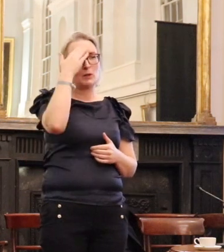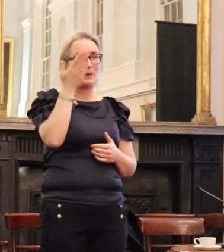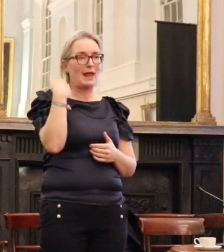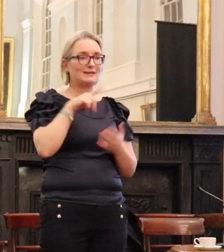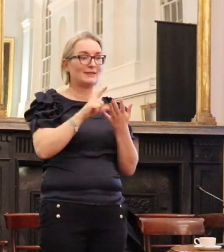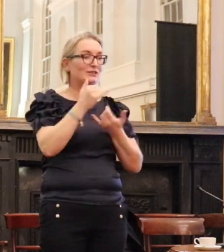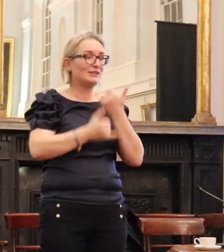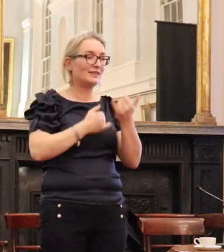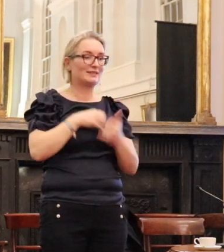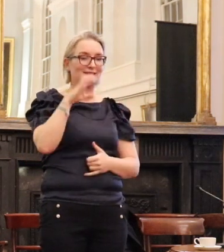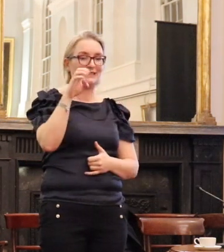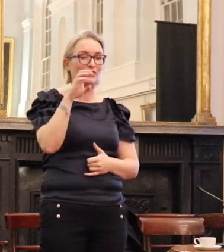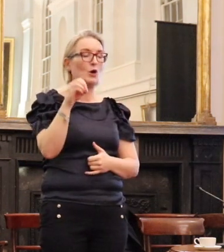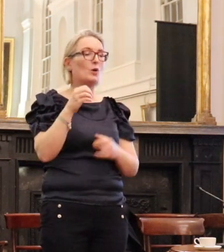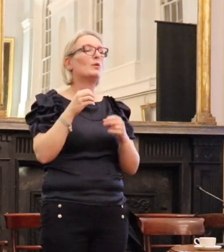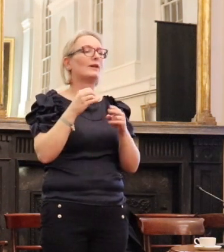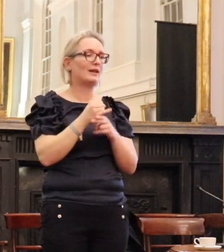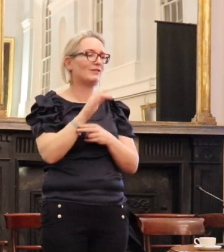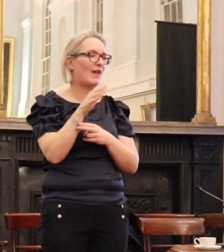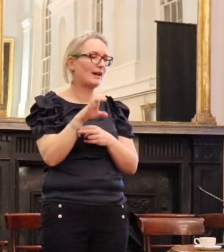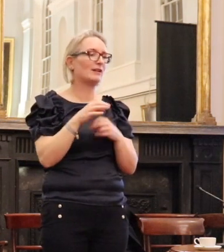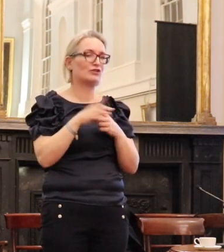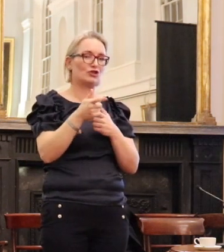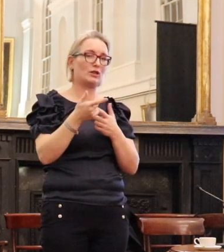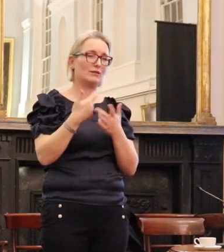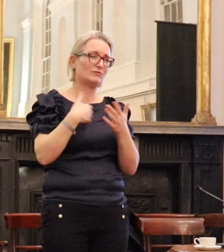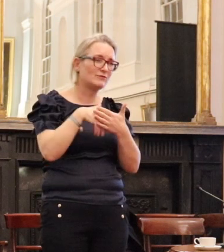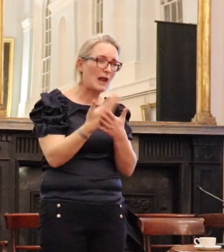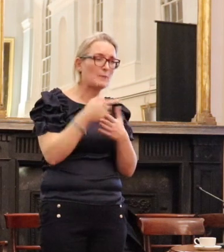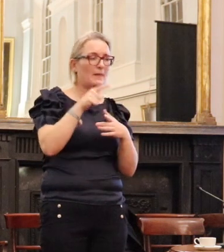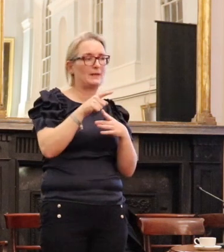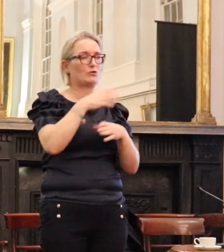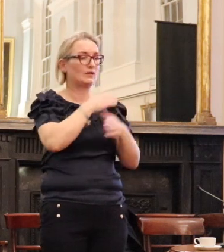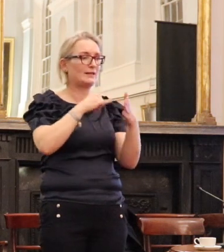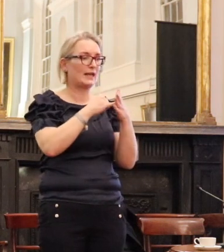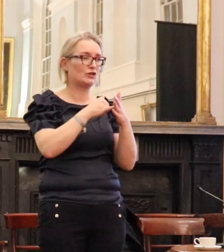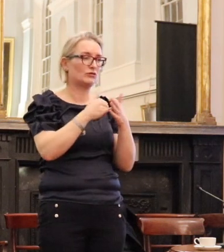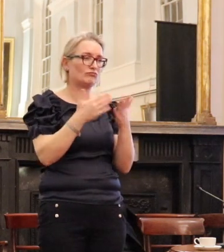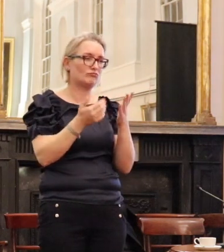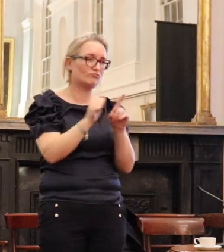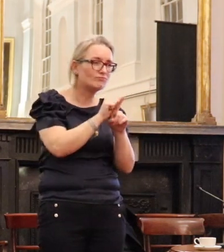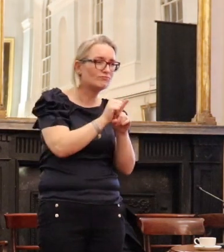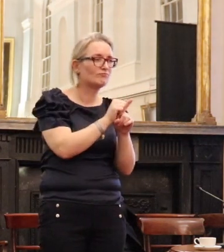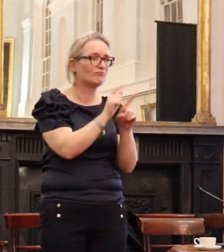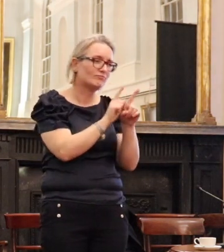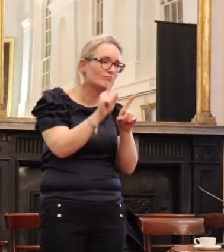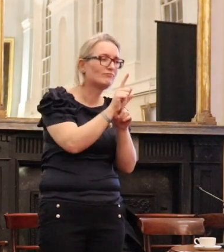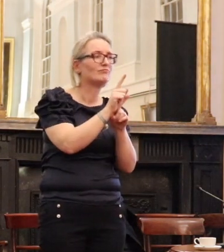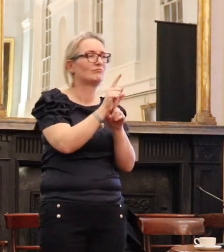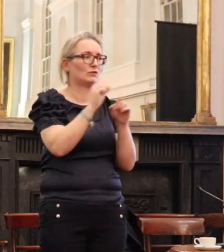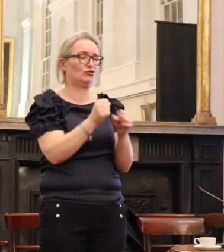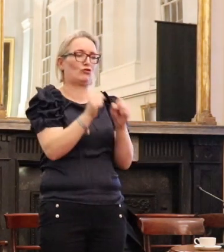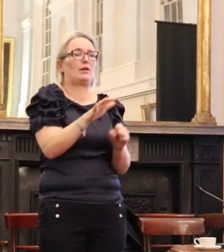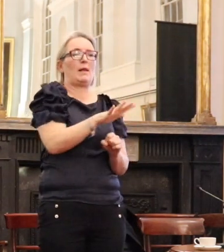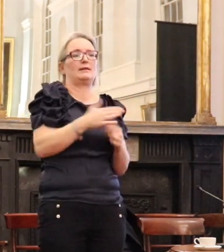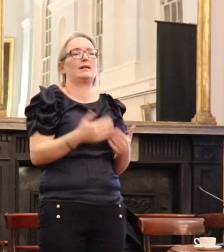years as Chief Executive, brought this organisation to the incredible strength, position of strength that's in right